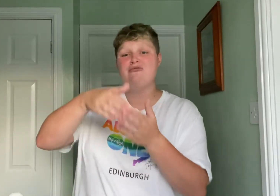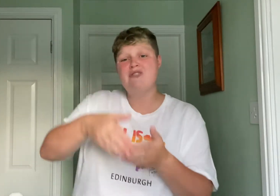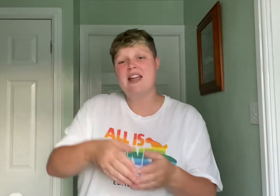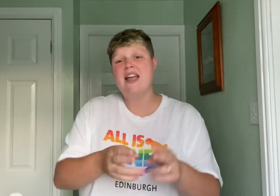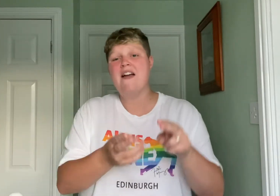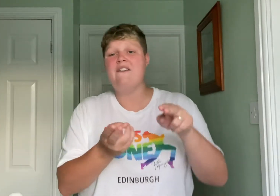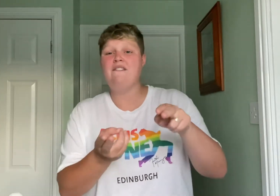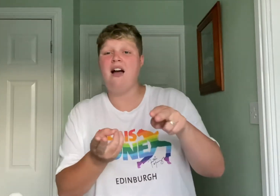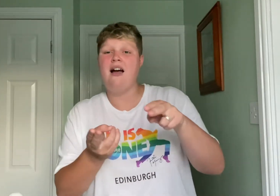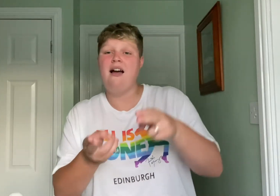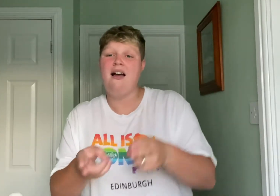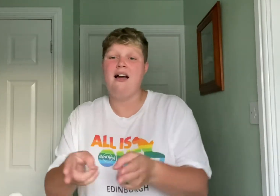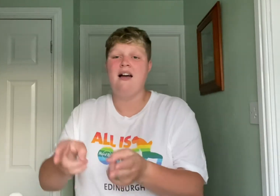rail, listen to the story.